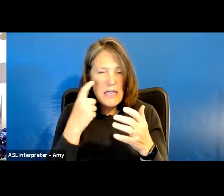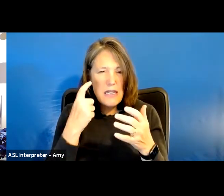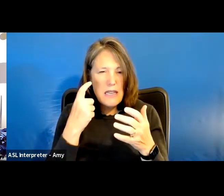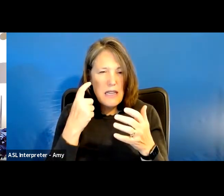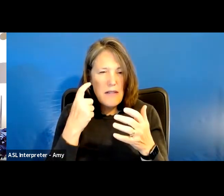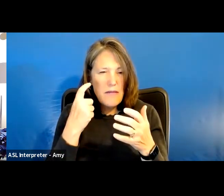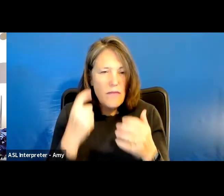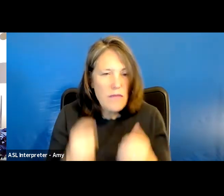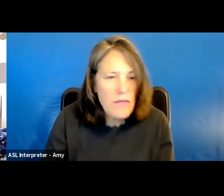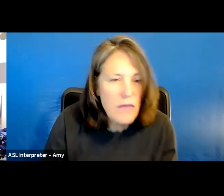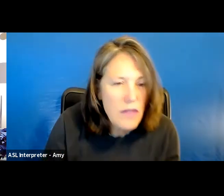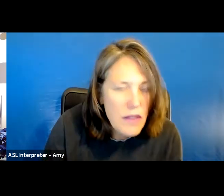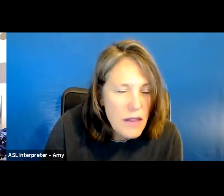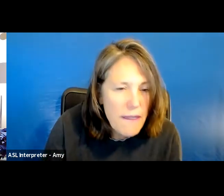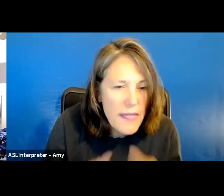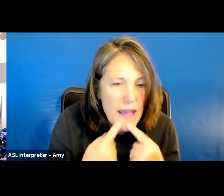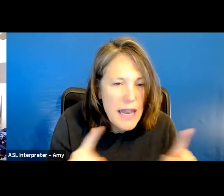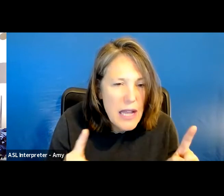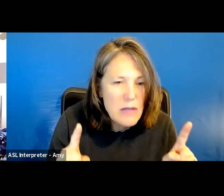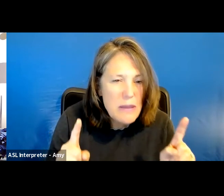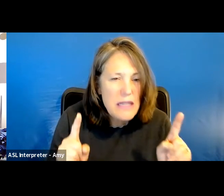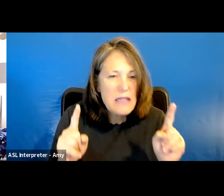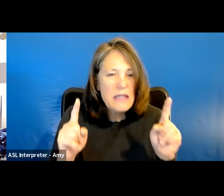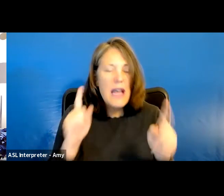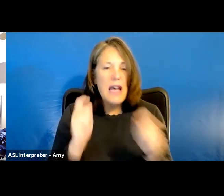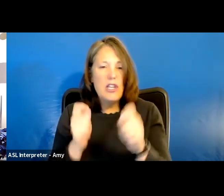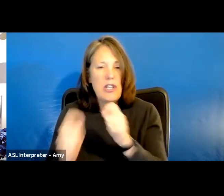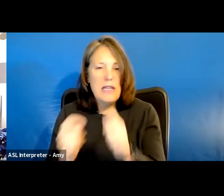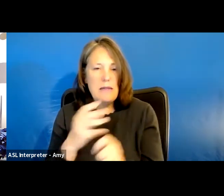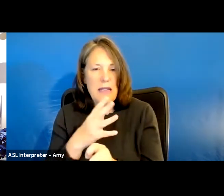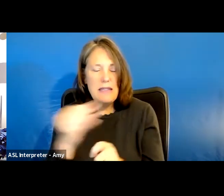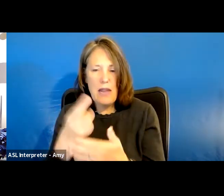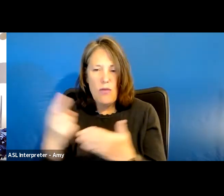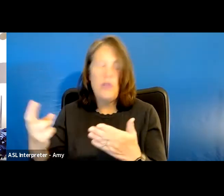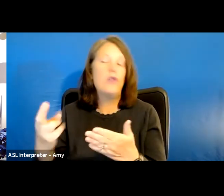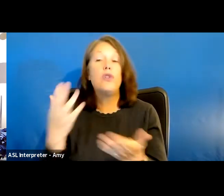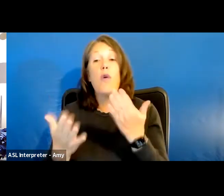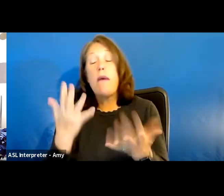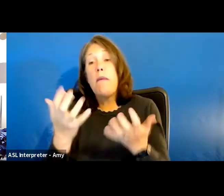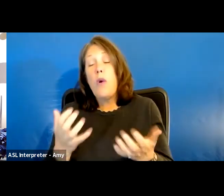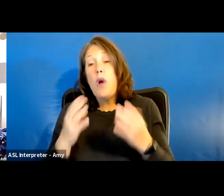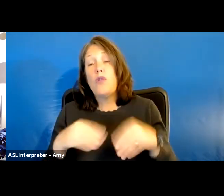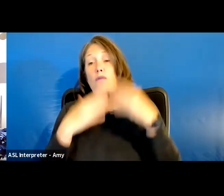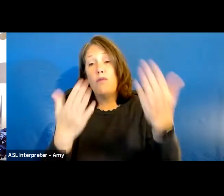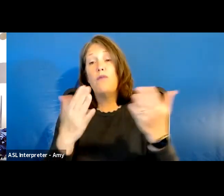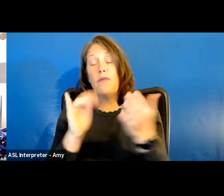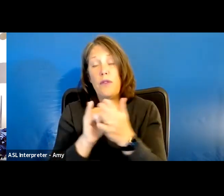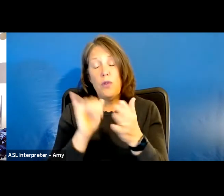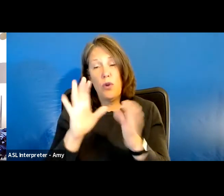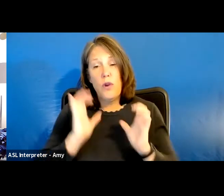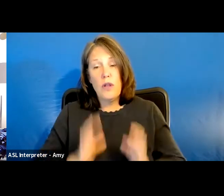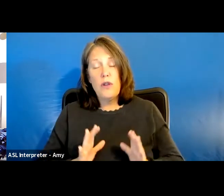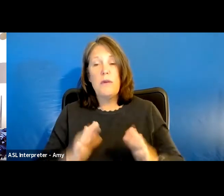and then resources. So this is actually the page that you might use to present to your consumers. And then it has